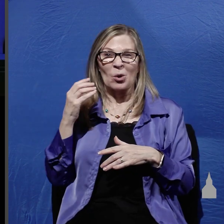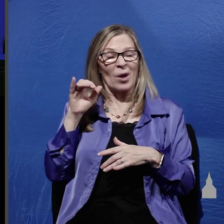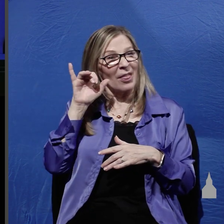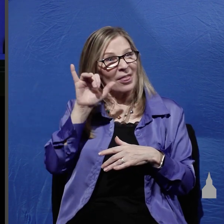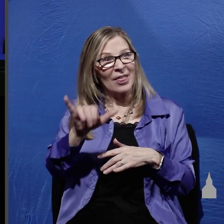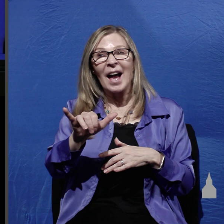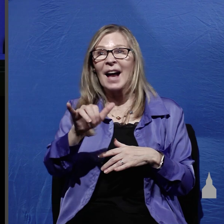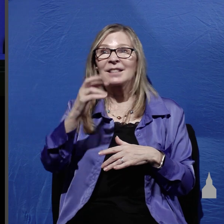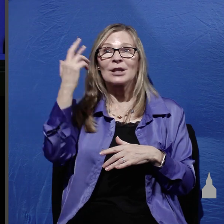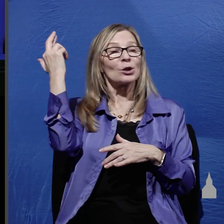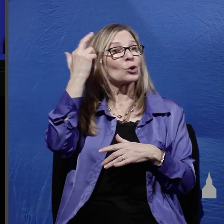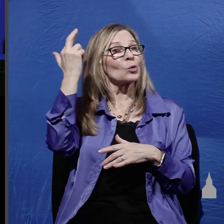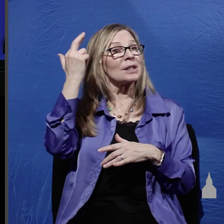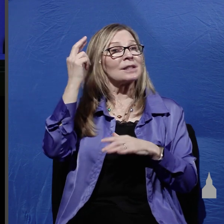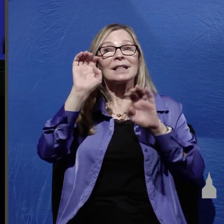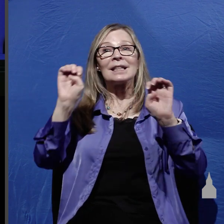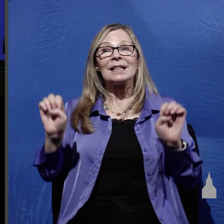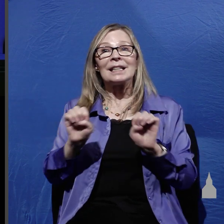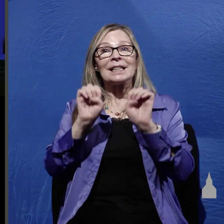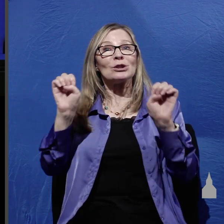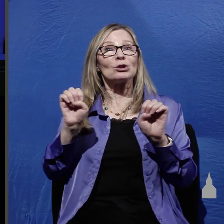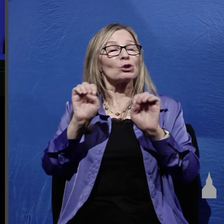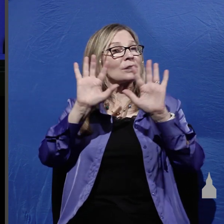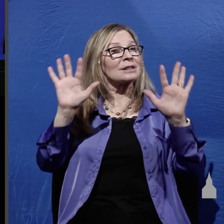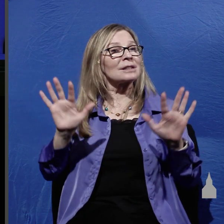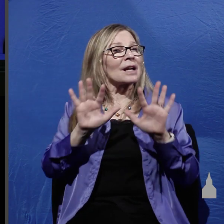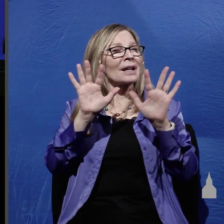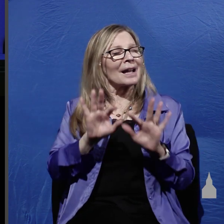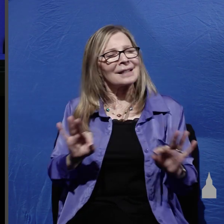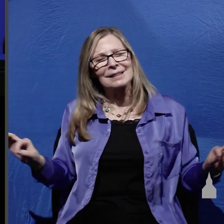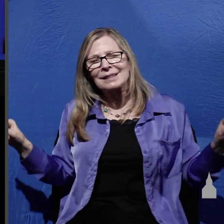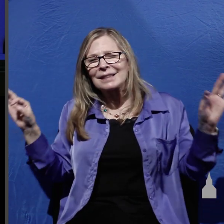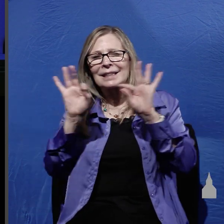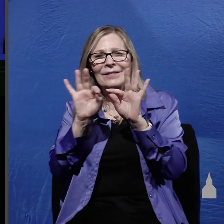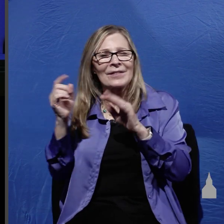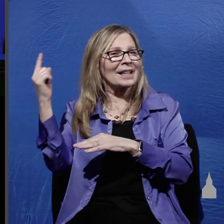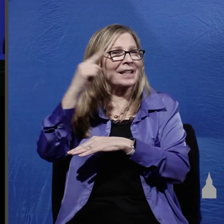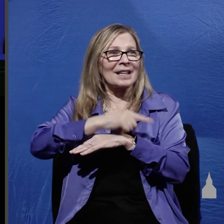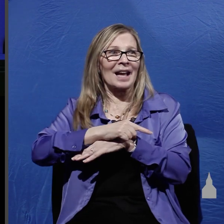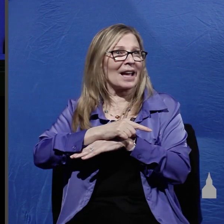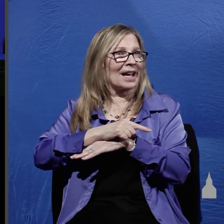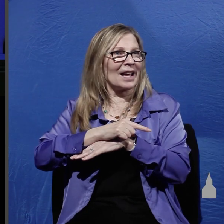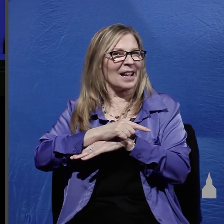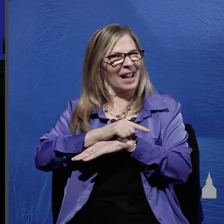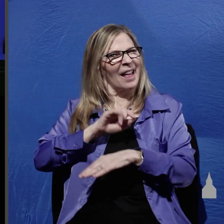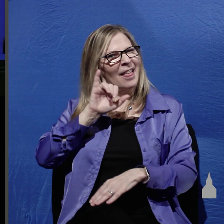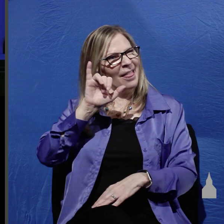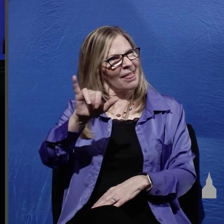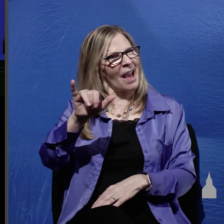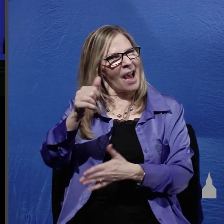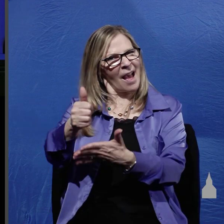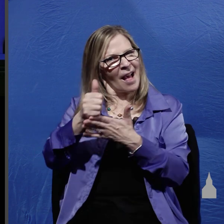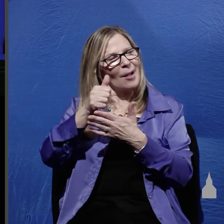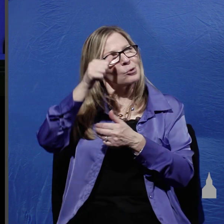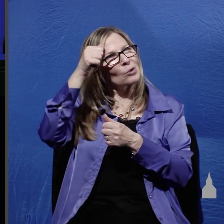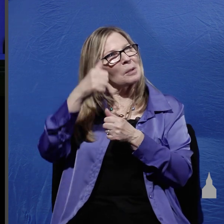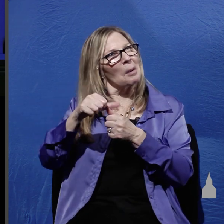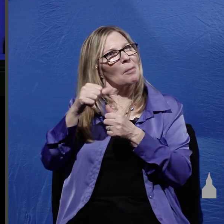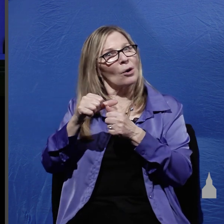is such a significant day of the year because it not only is a reminder to us that Jesus rose from the dead